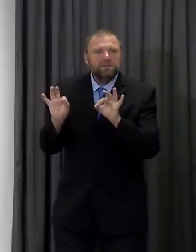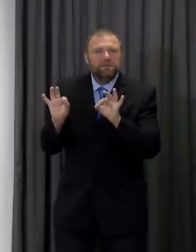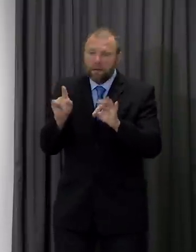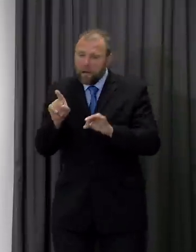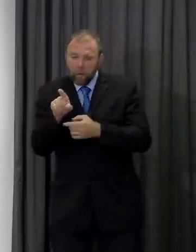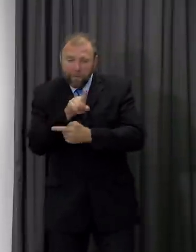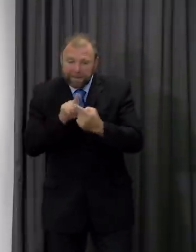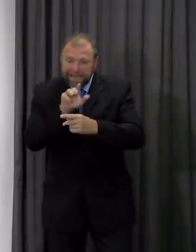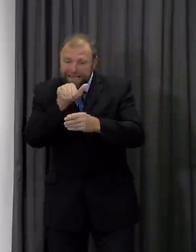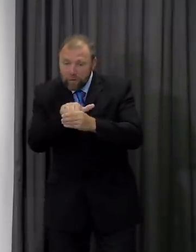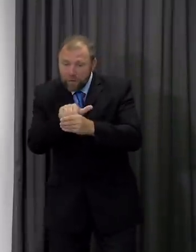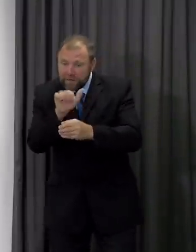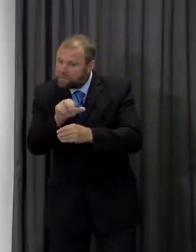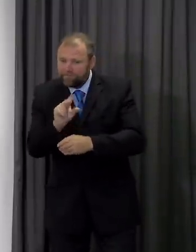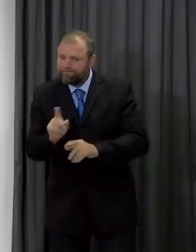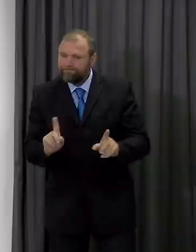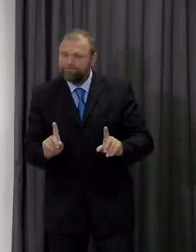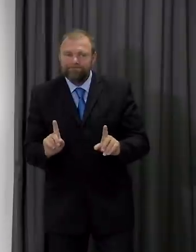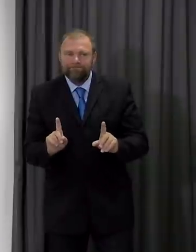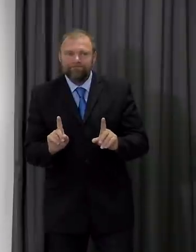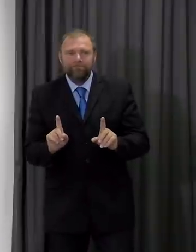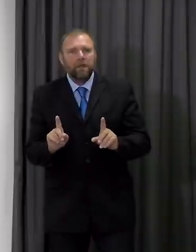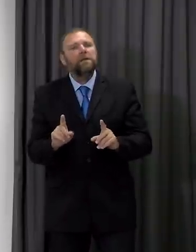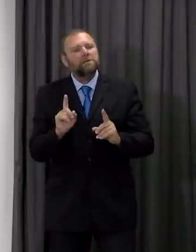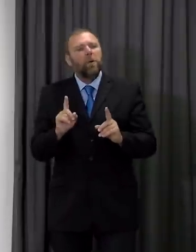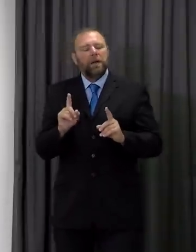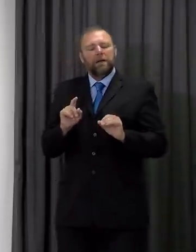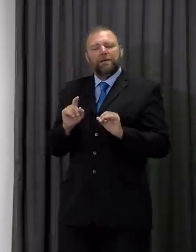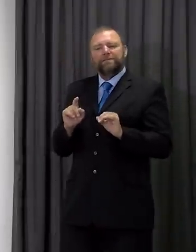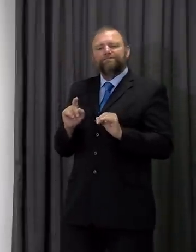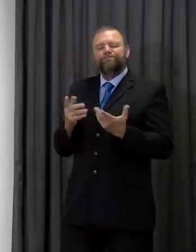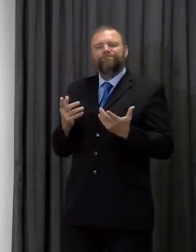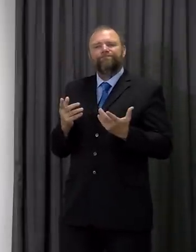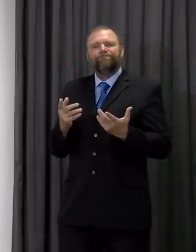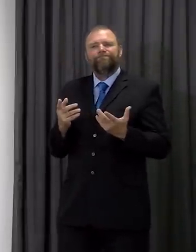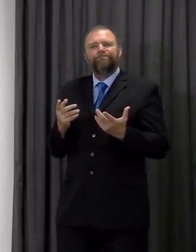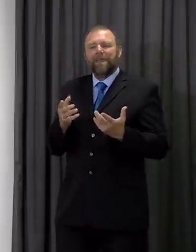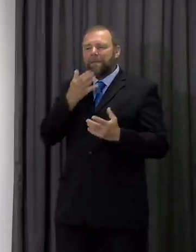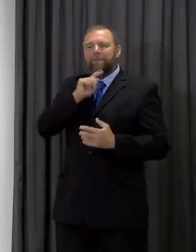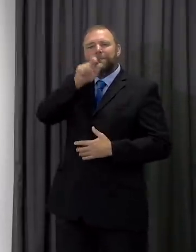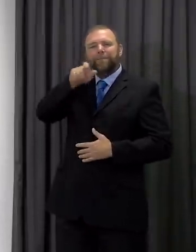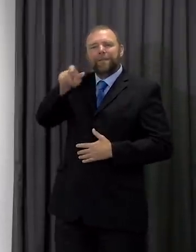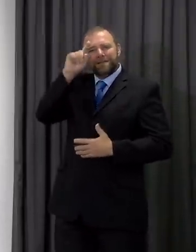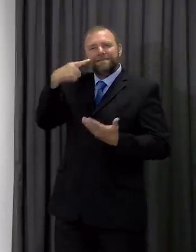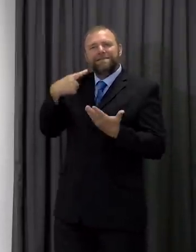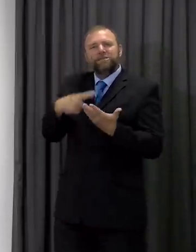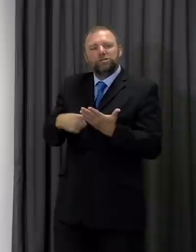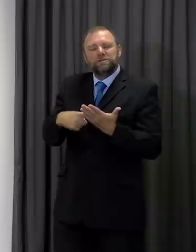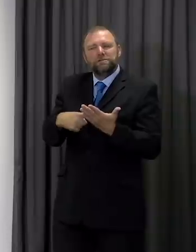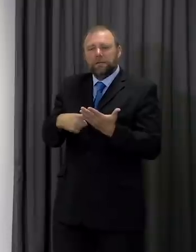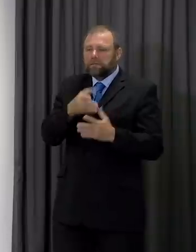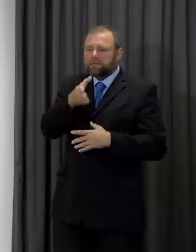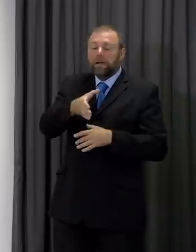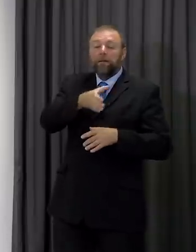but the starting point is people need to make choices about what we're doing if we're going to pubs restaurants and other